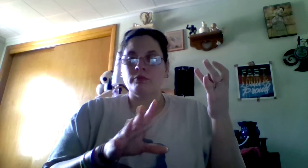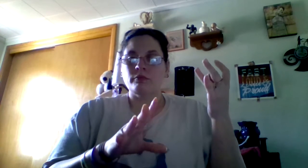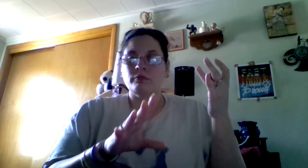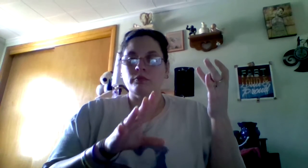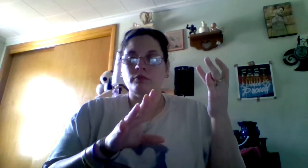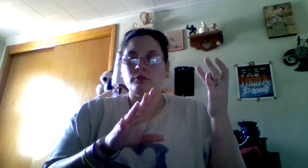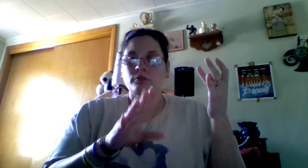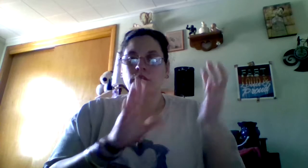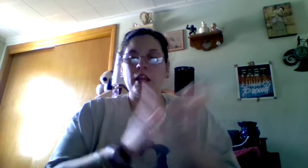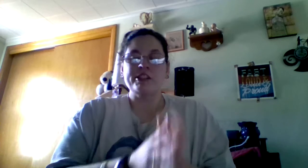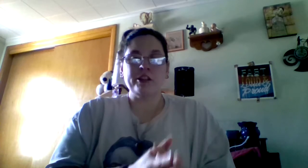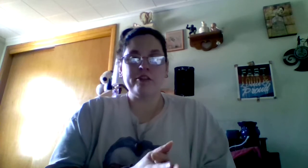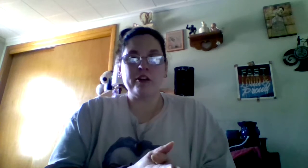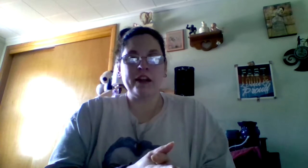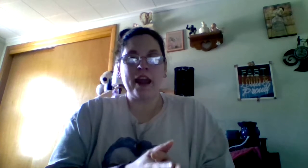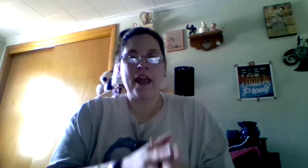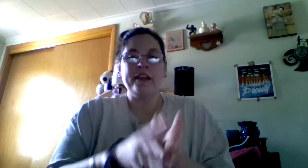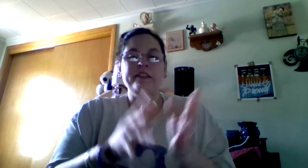And, I served 30 days.